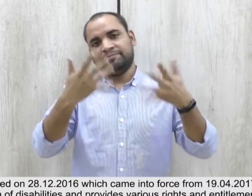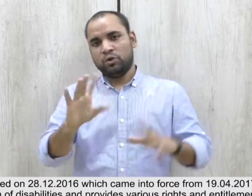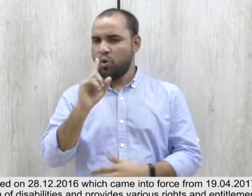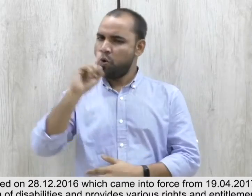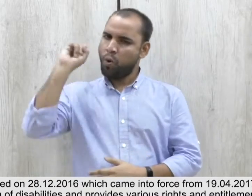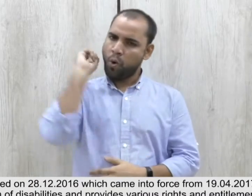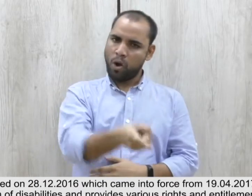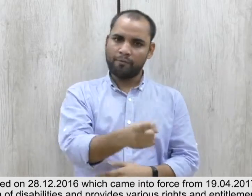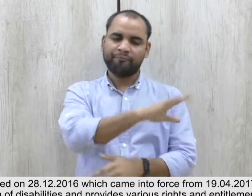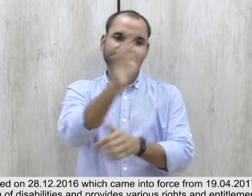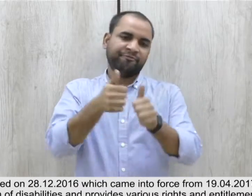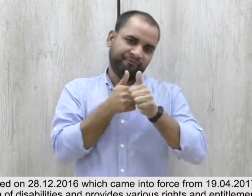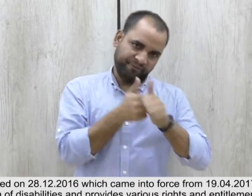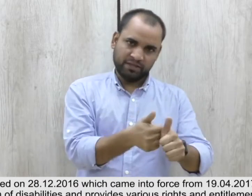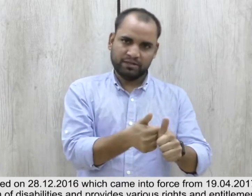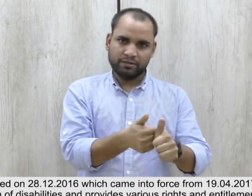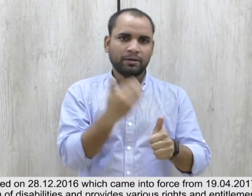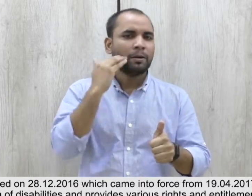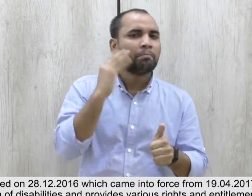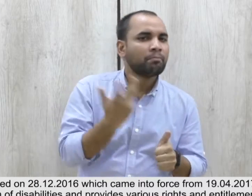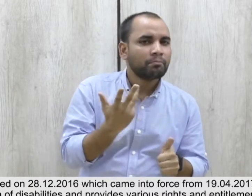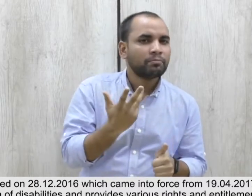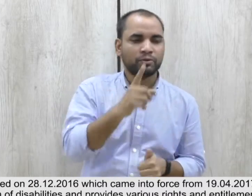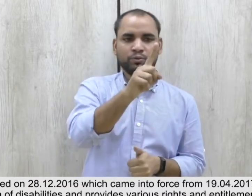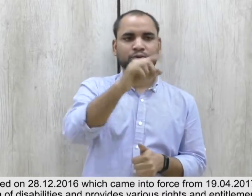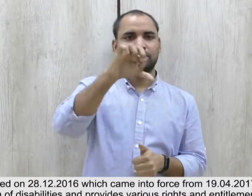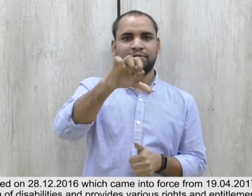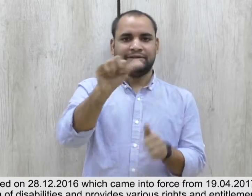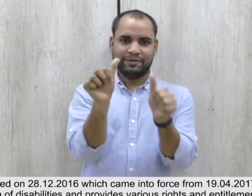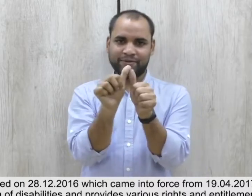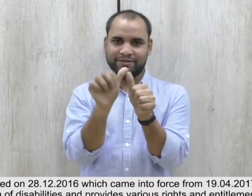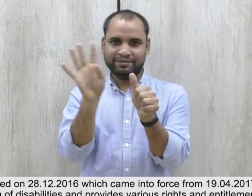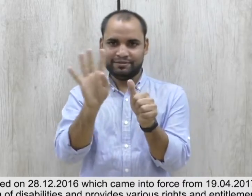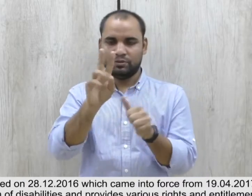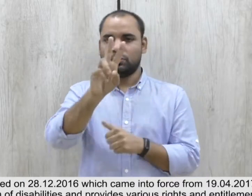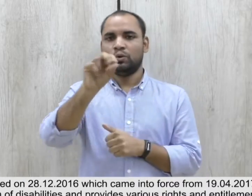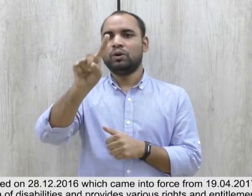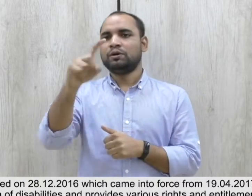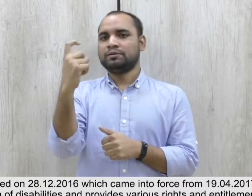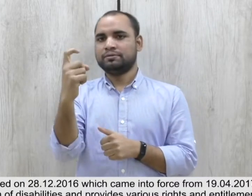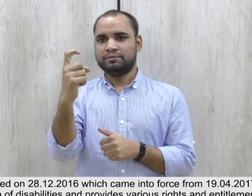force from 19th April 2017